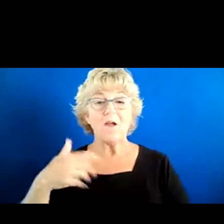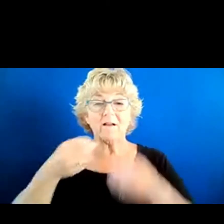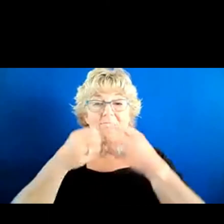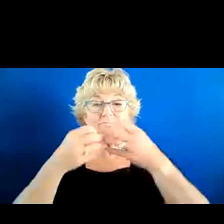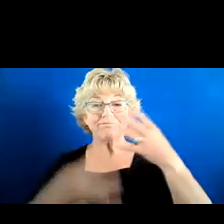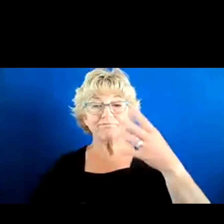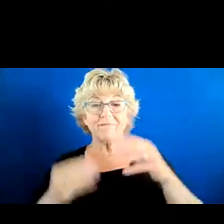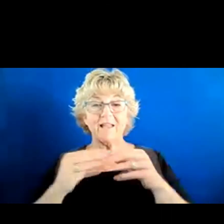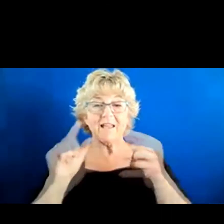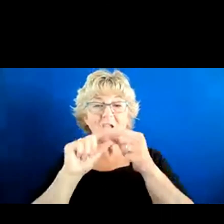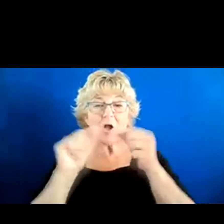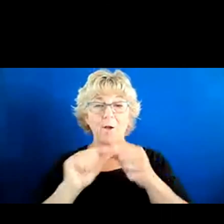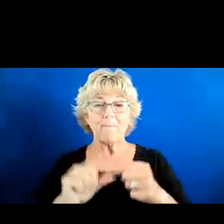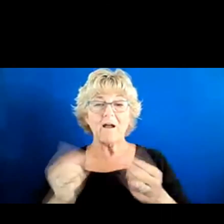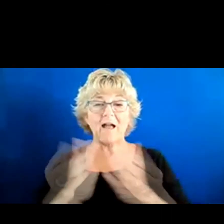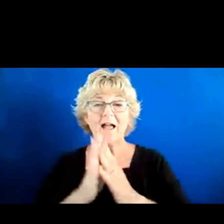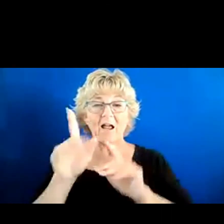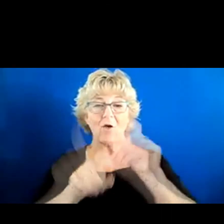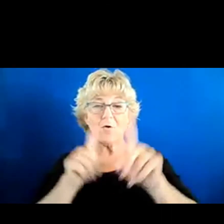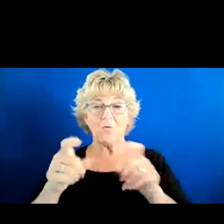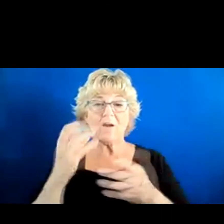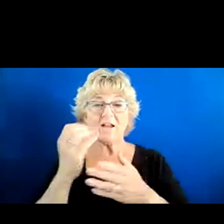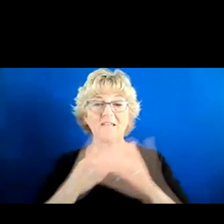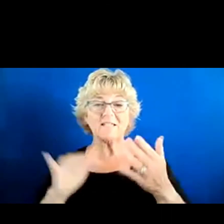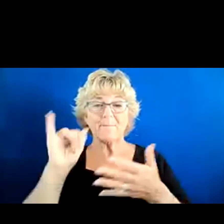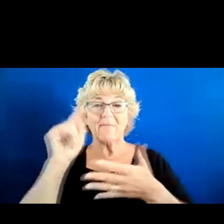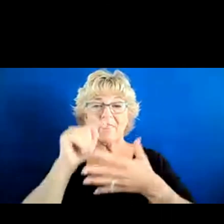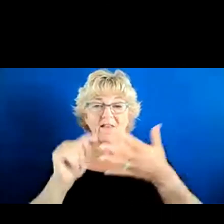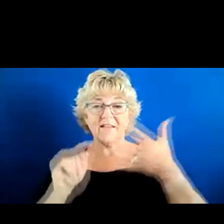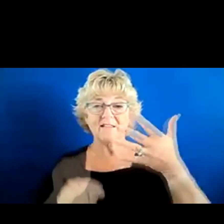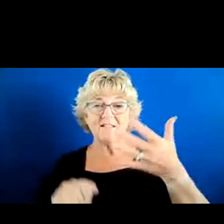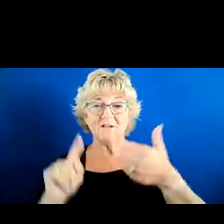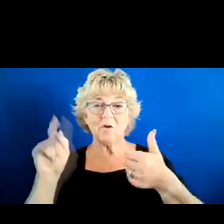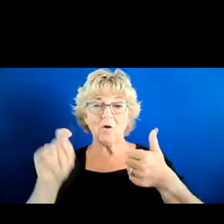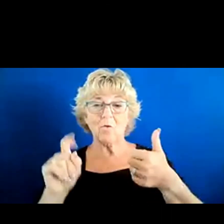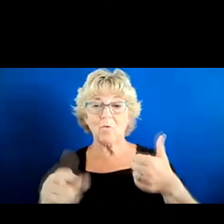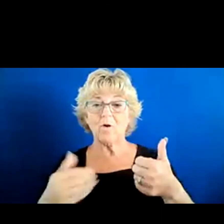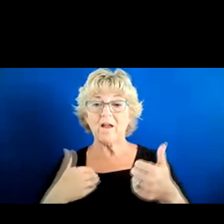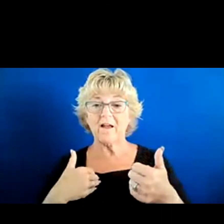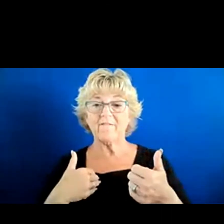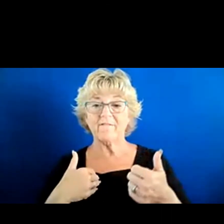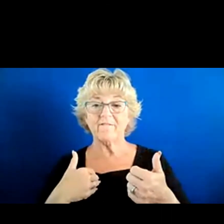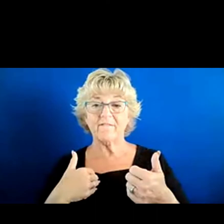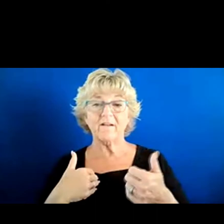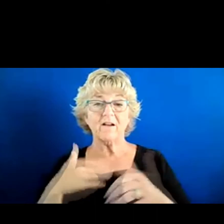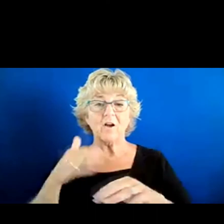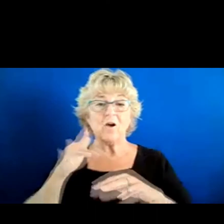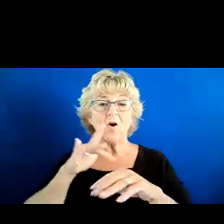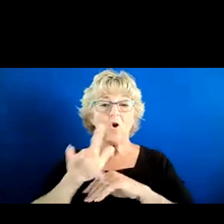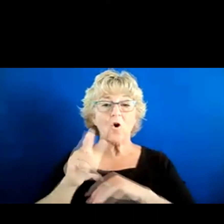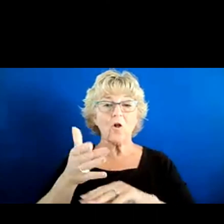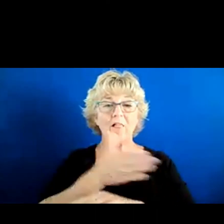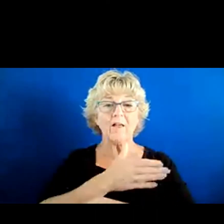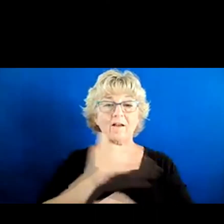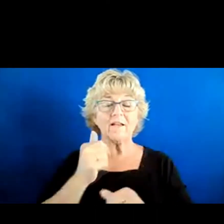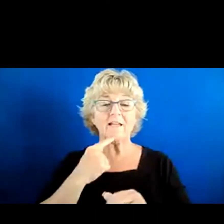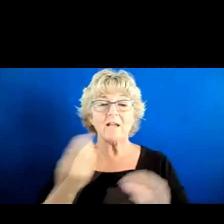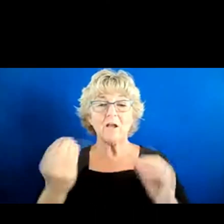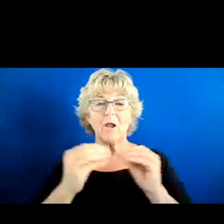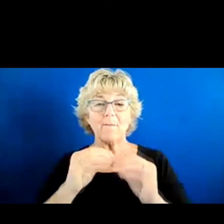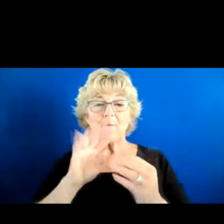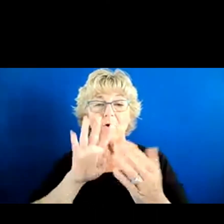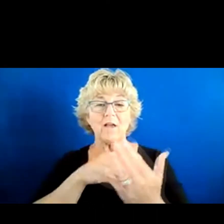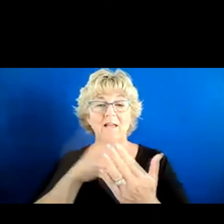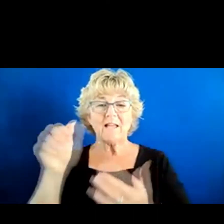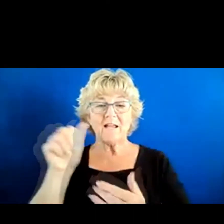comments that are asking questions, and I want to make sure we get some of these covered. We did have some earlier about – can you say more about Schedule A